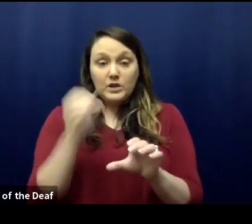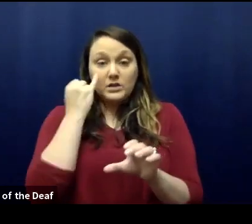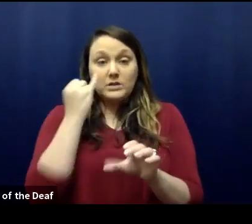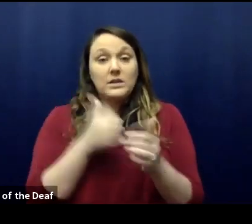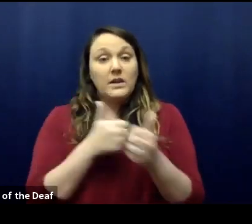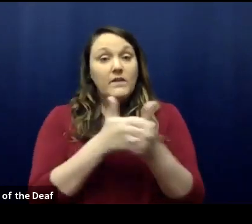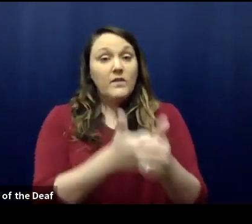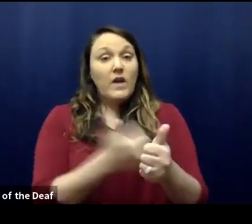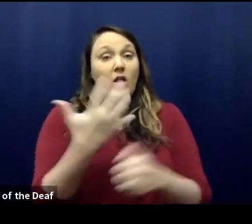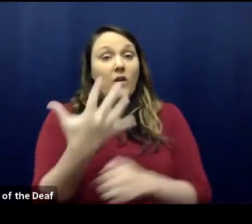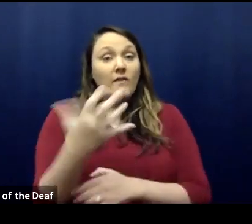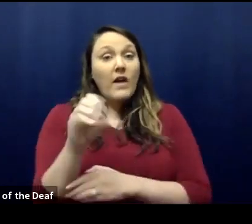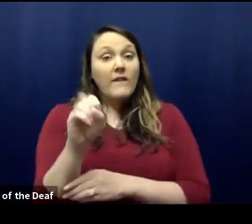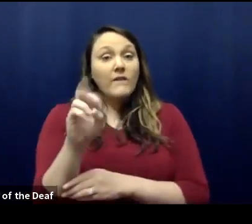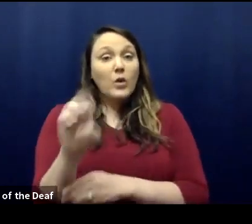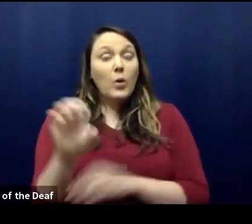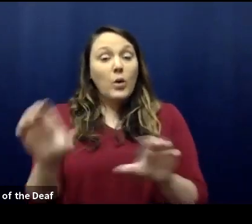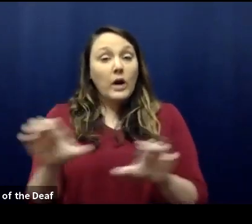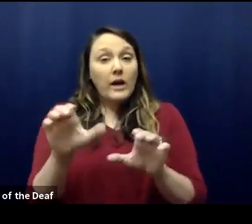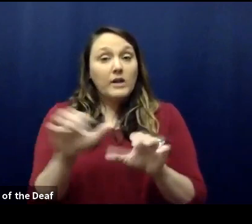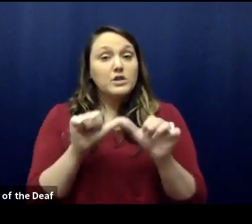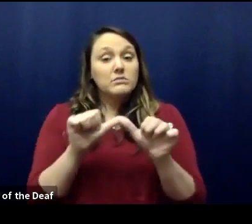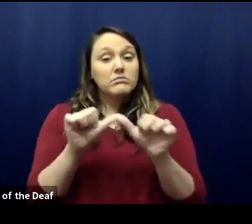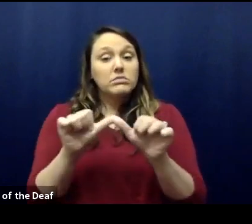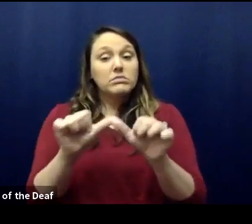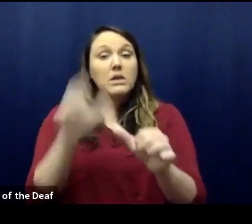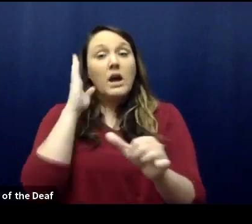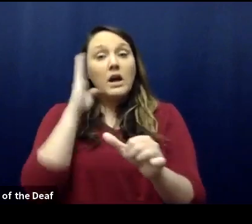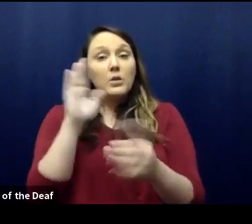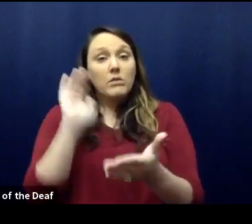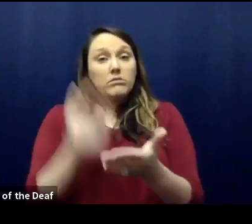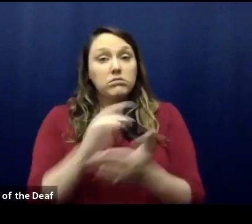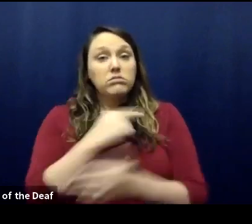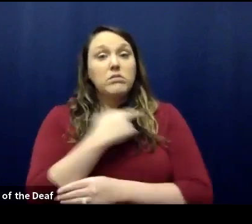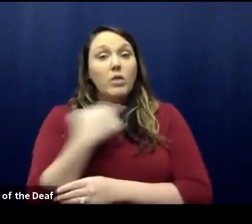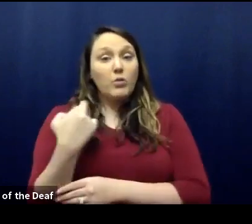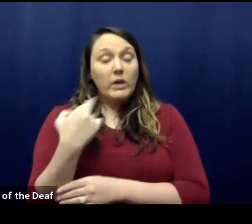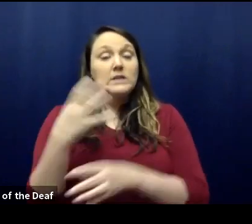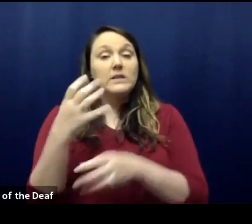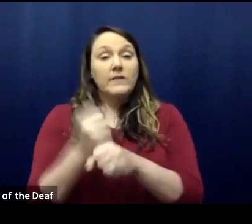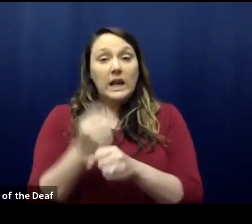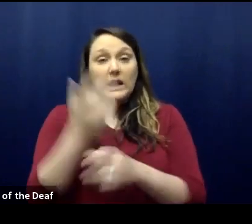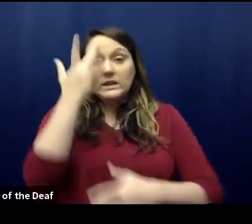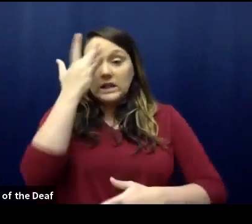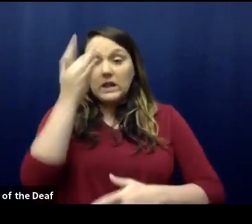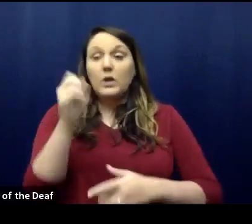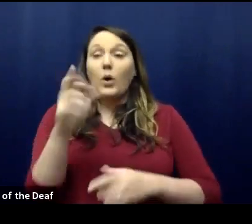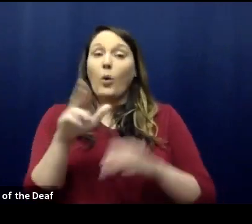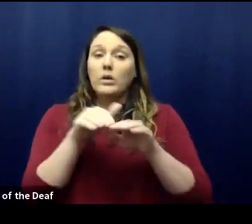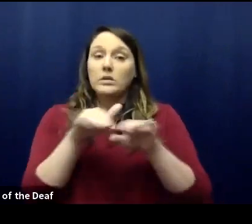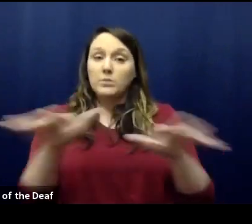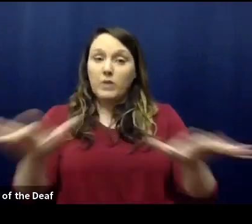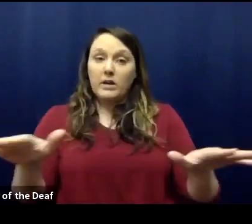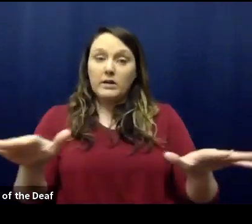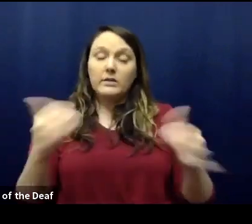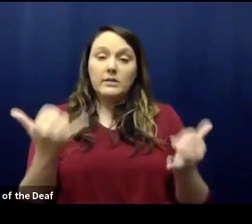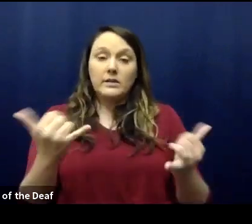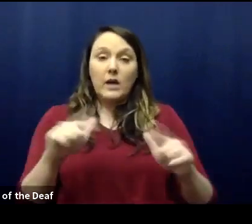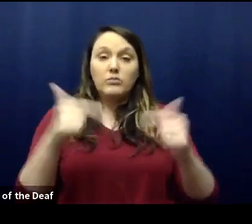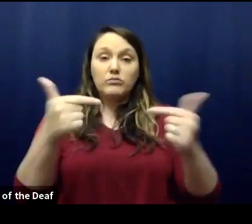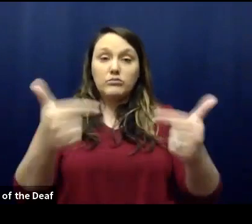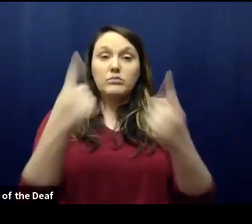consistently, you will lessen the risk of getting or spreading the virus. Now open up for questions.